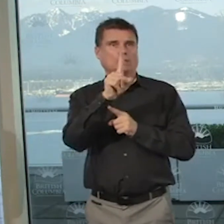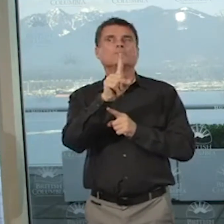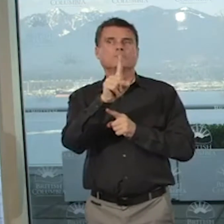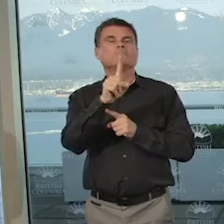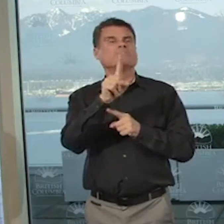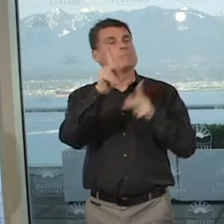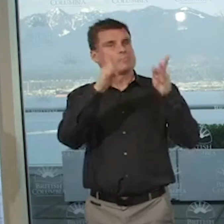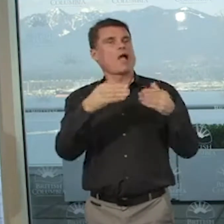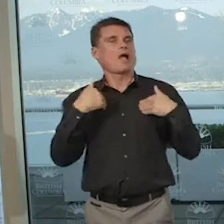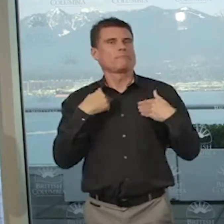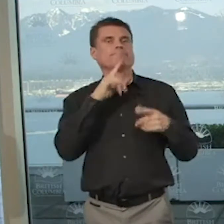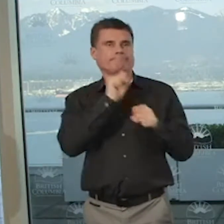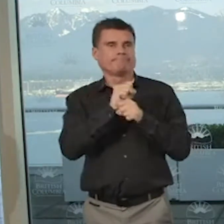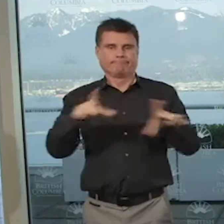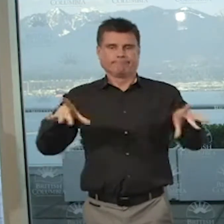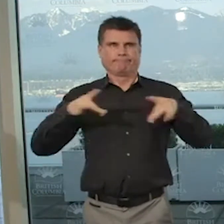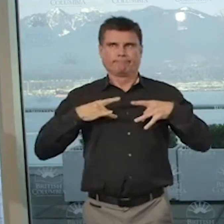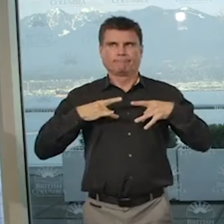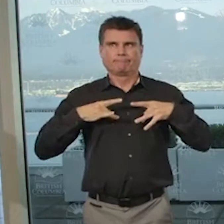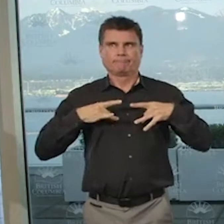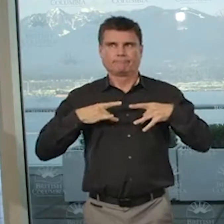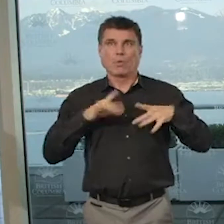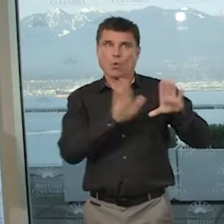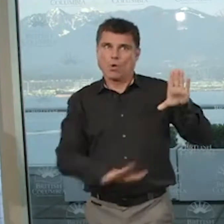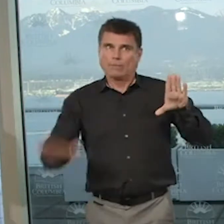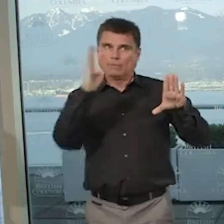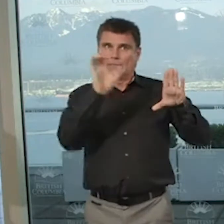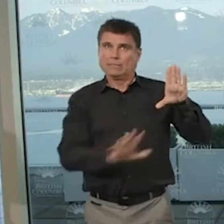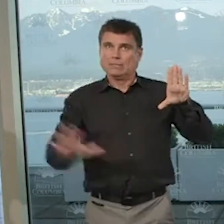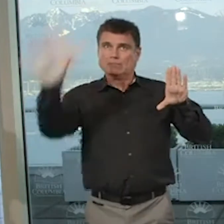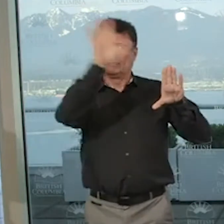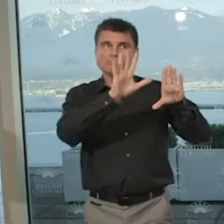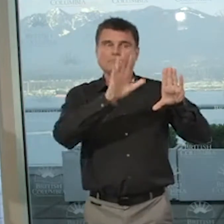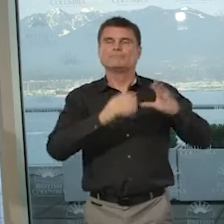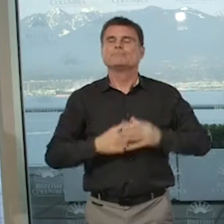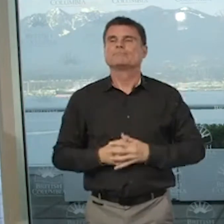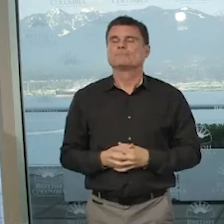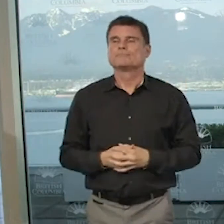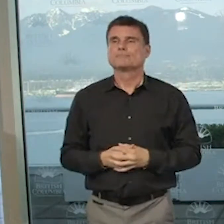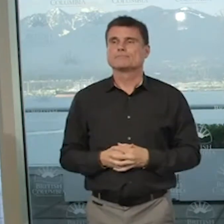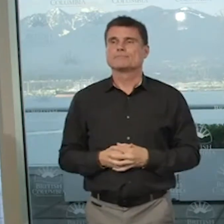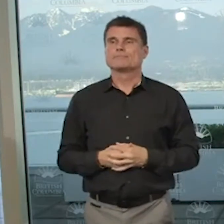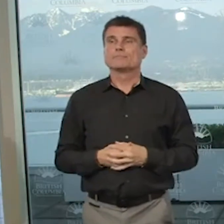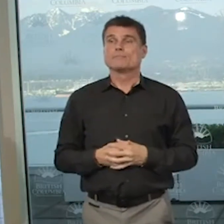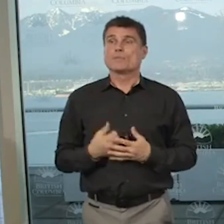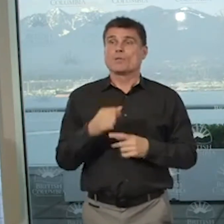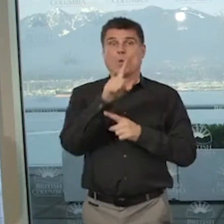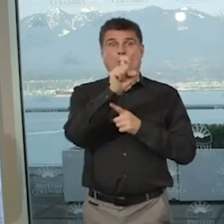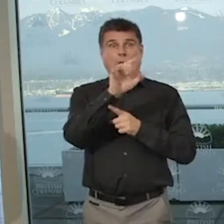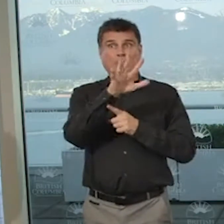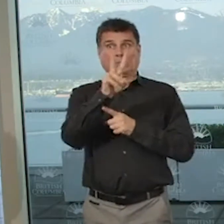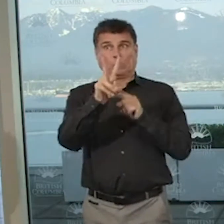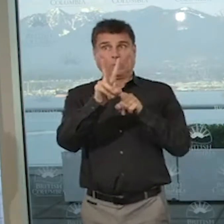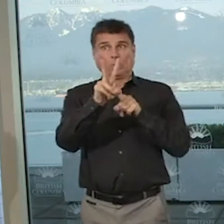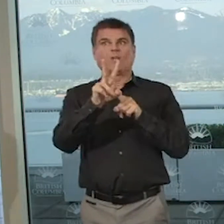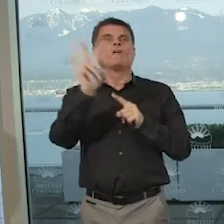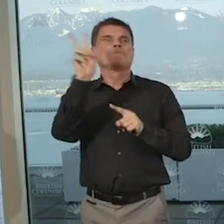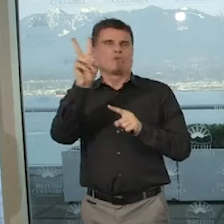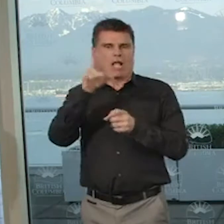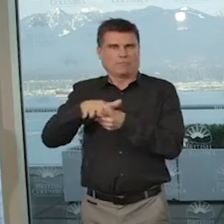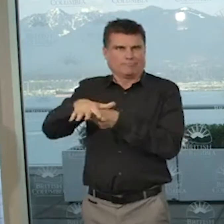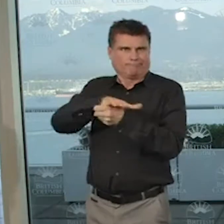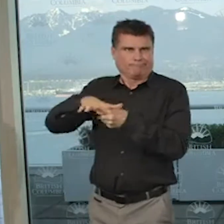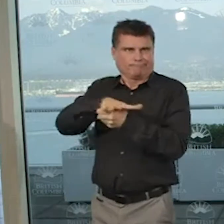so far here in British Columbia. And by health authority, 152 are in Vancouver Coastal Health, 81